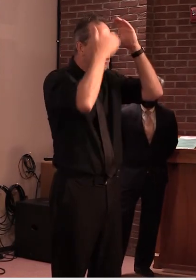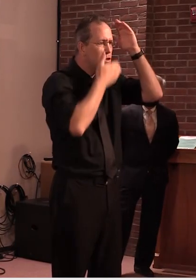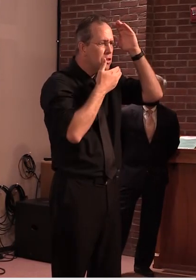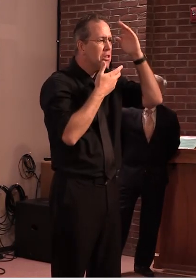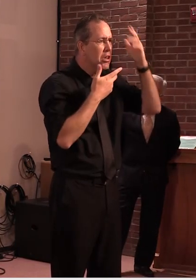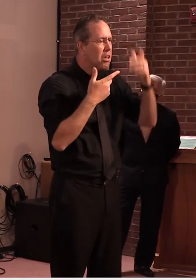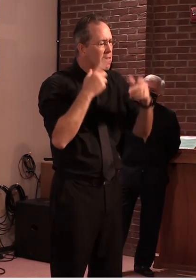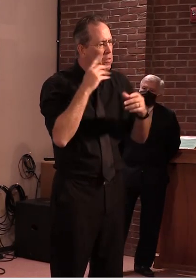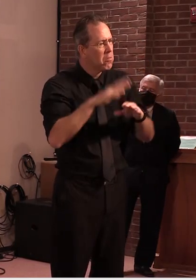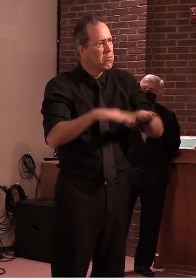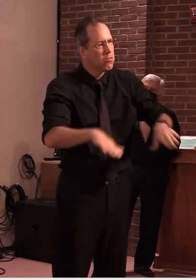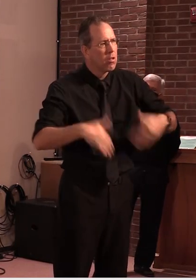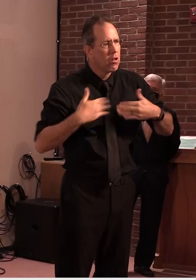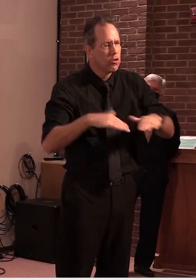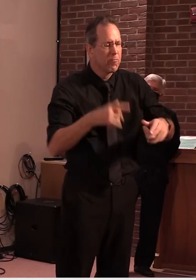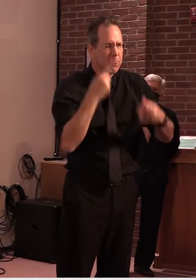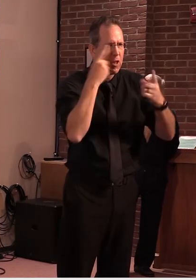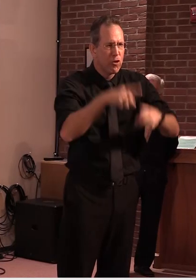thank you